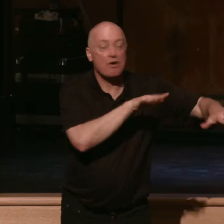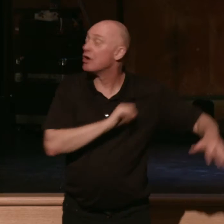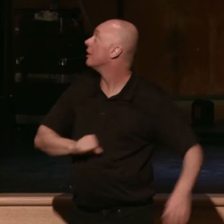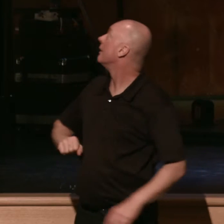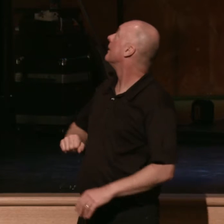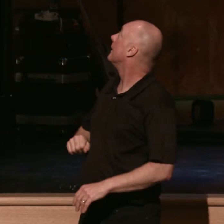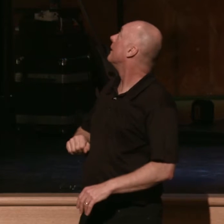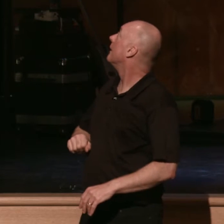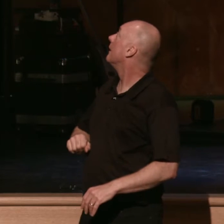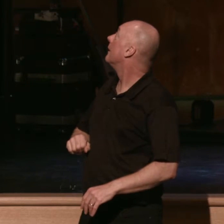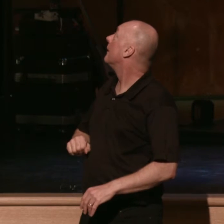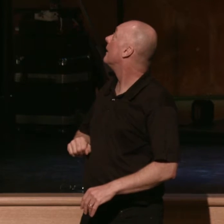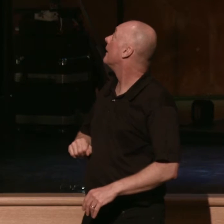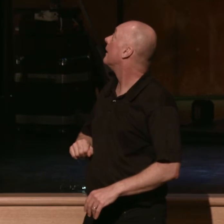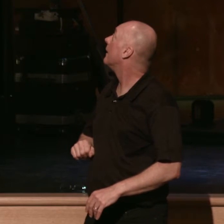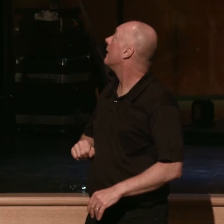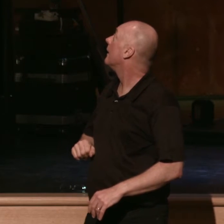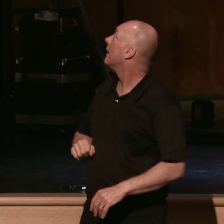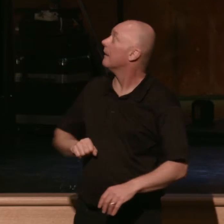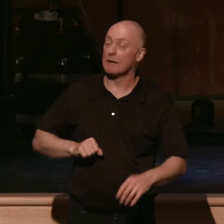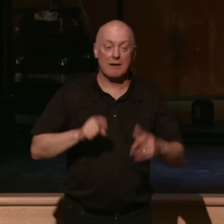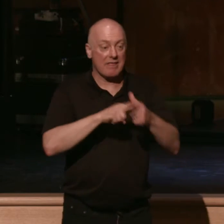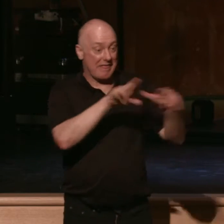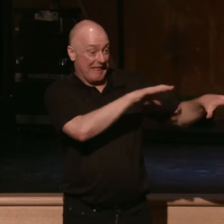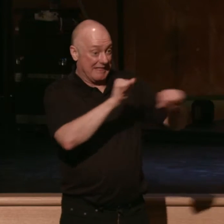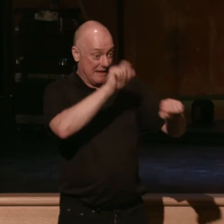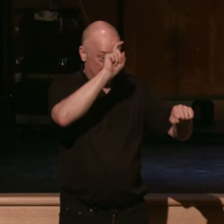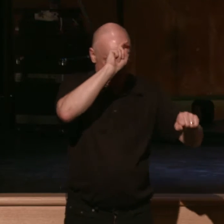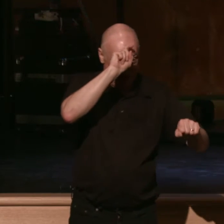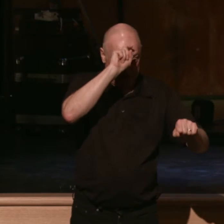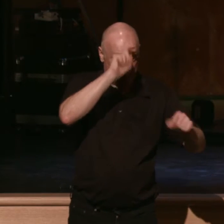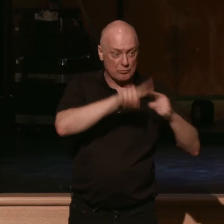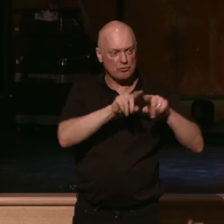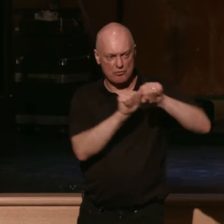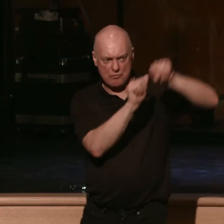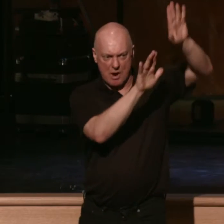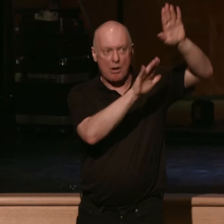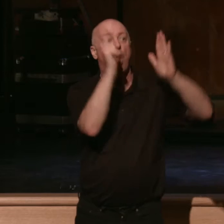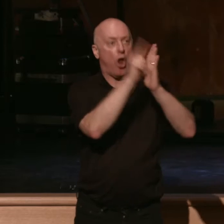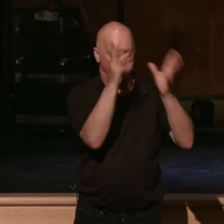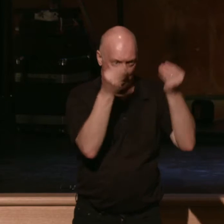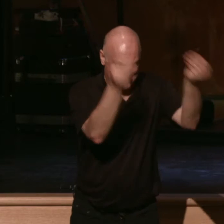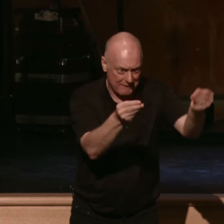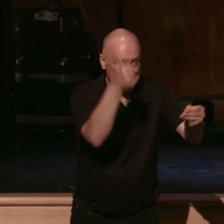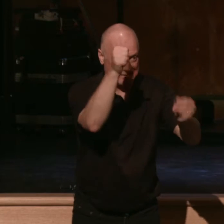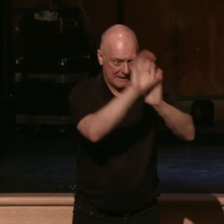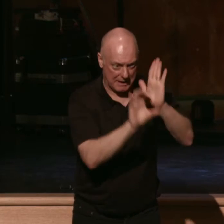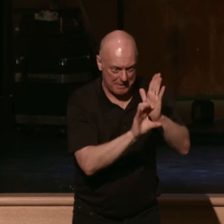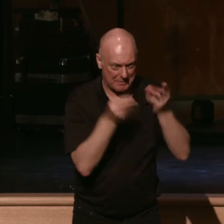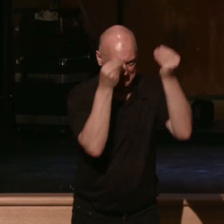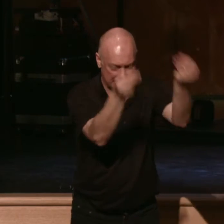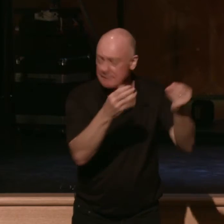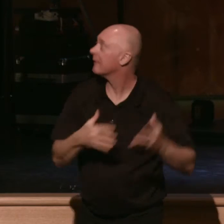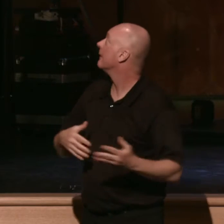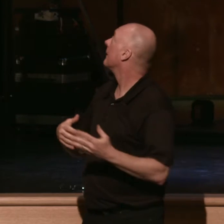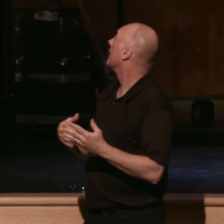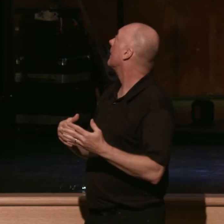And then they leave the land of Egypt. They go down to Sinai. That's where the law is given to them. That's where Moses is on the mountain. gets the law code. And this is wilderness